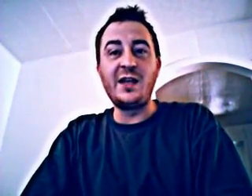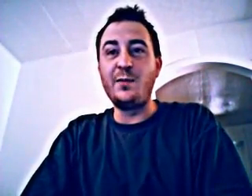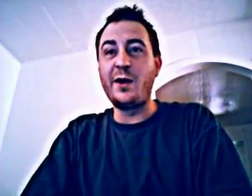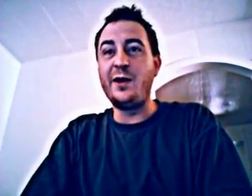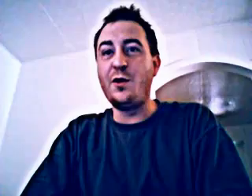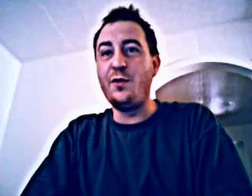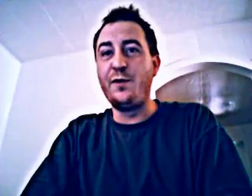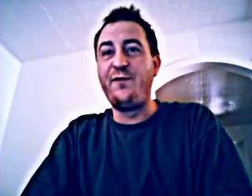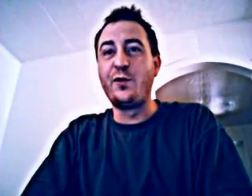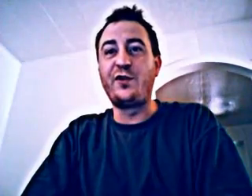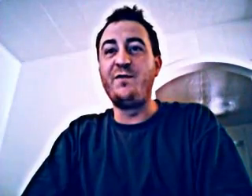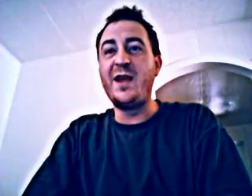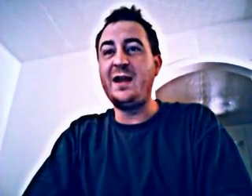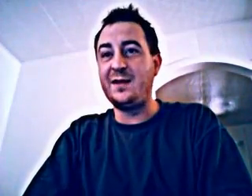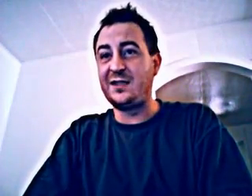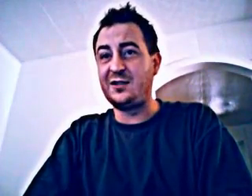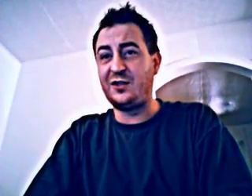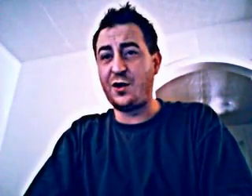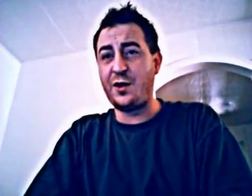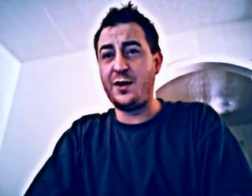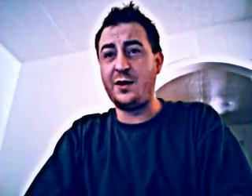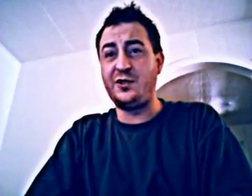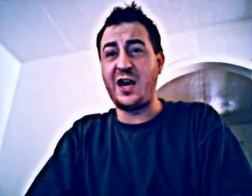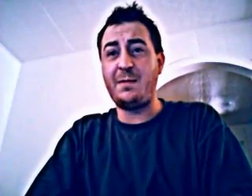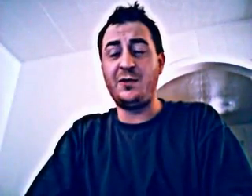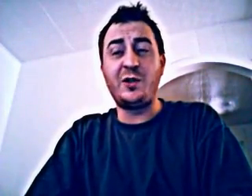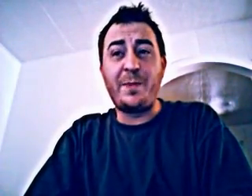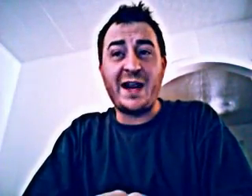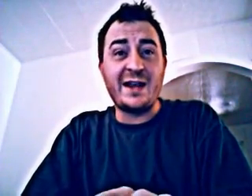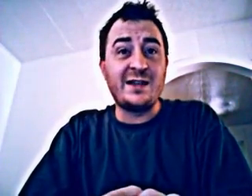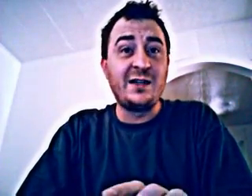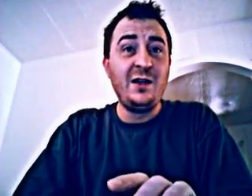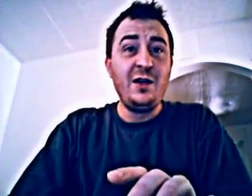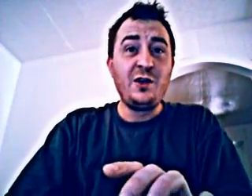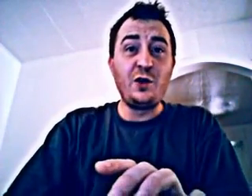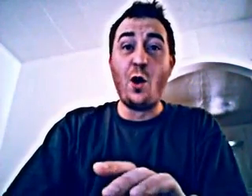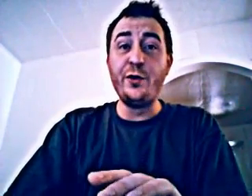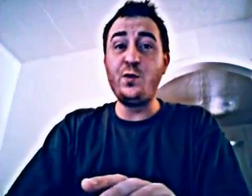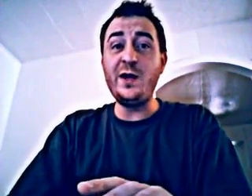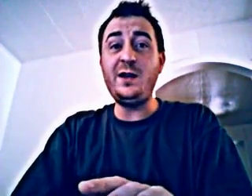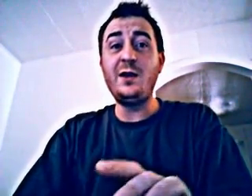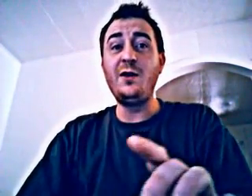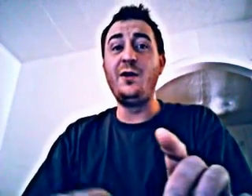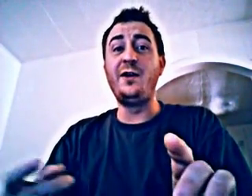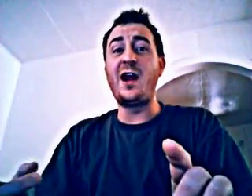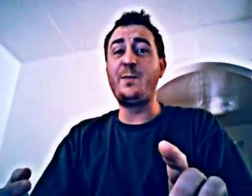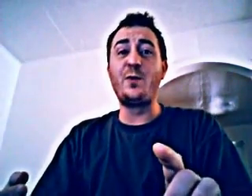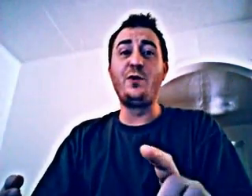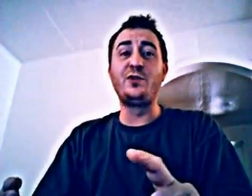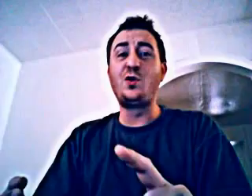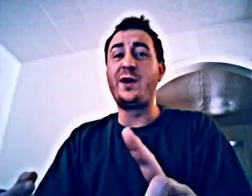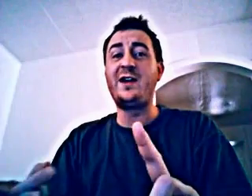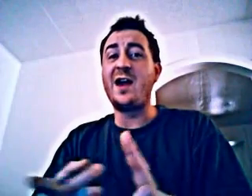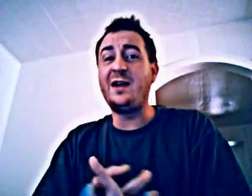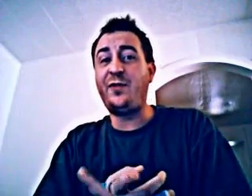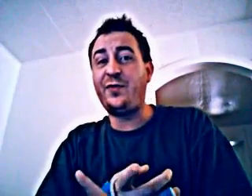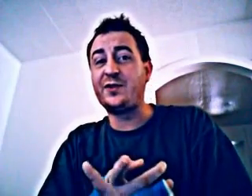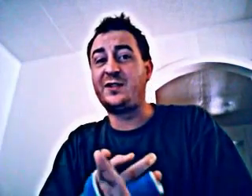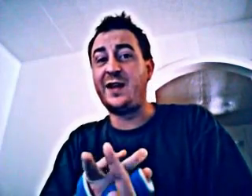celebrated on the 4th of May. This is during Japan's Golden Week on April 29th. There's the